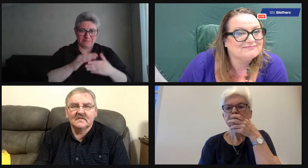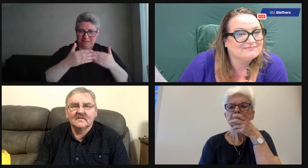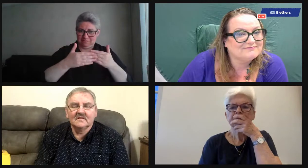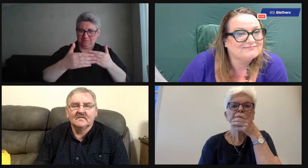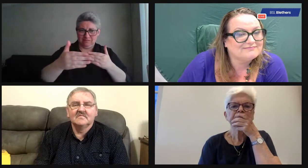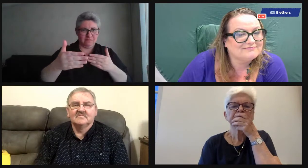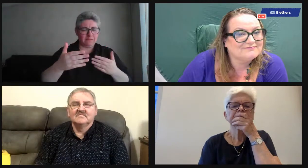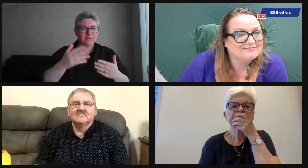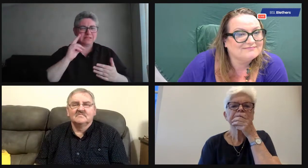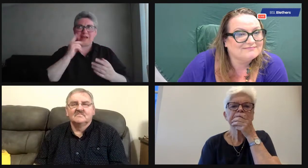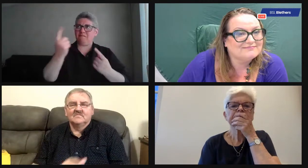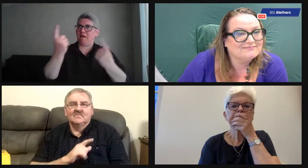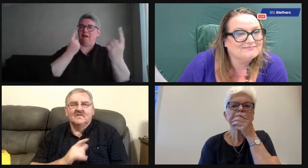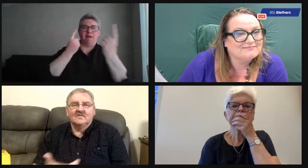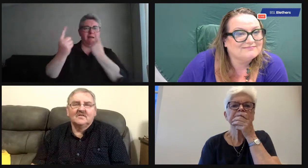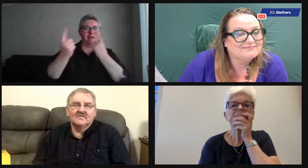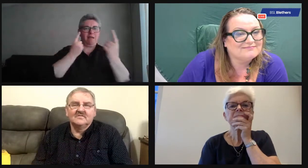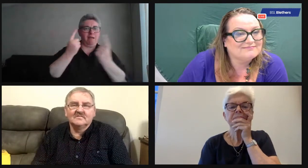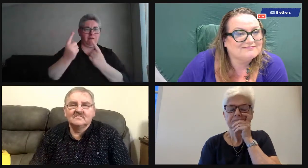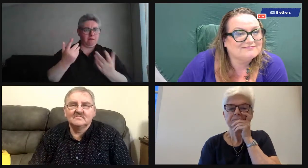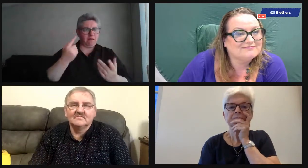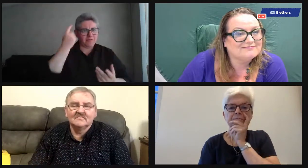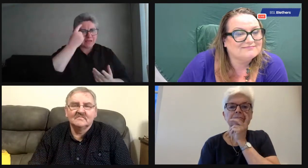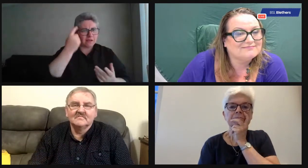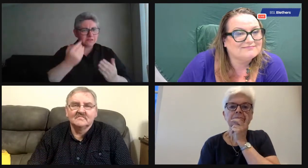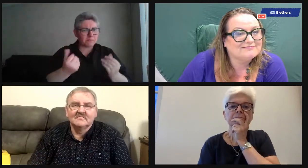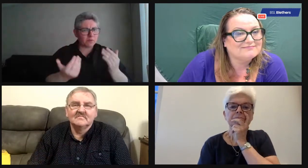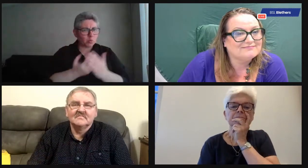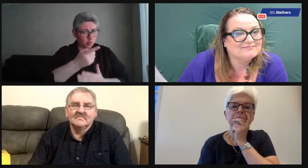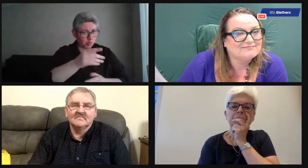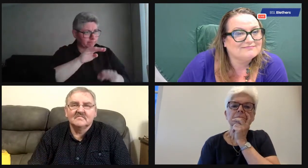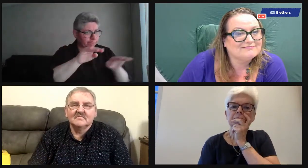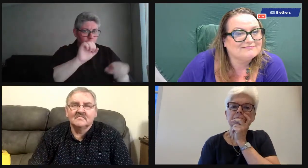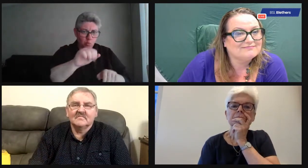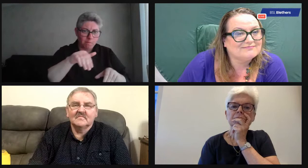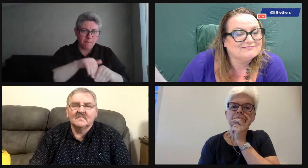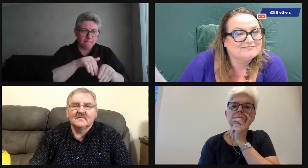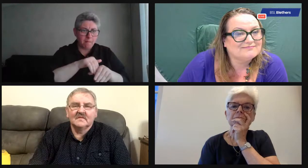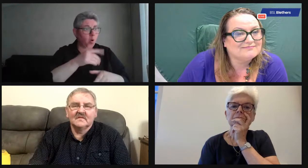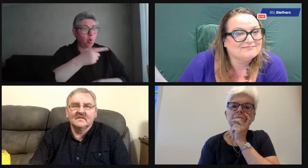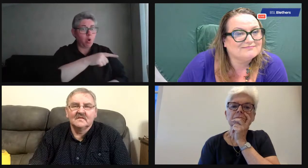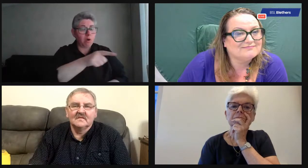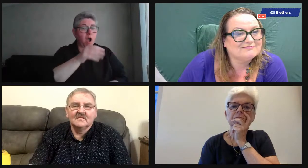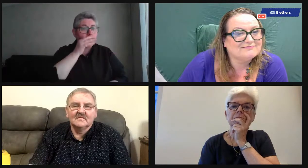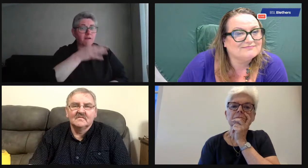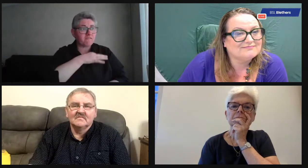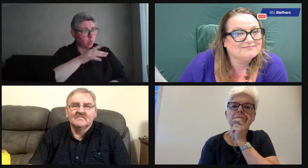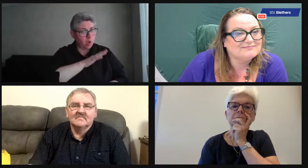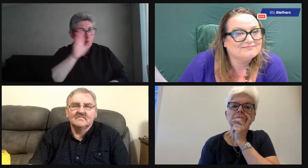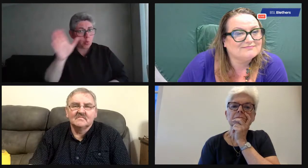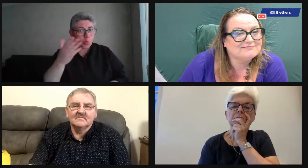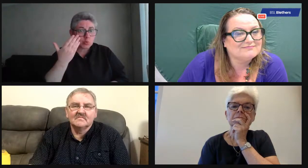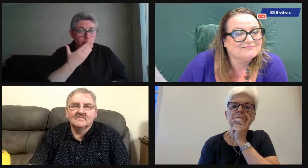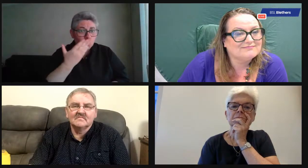so that they've got someone visiting them every week because everyone in the deaf club is taking it in turns. And your members can